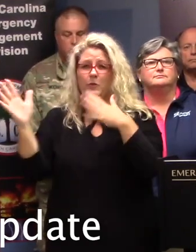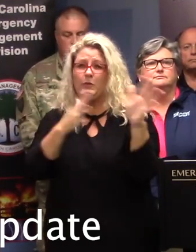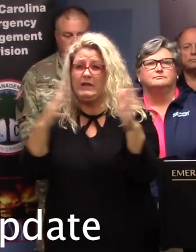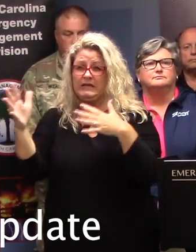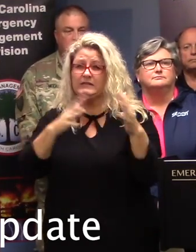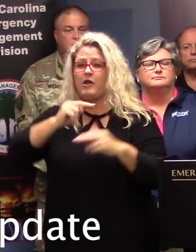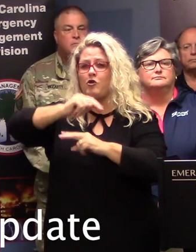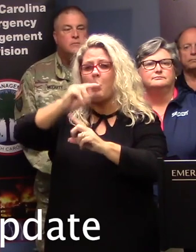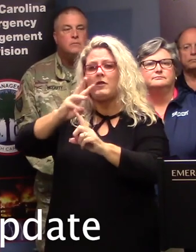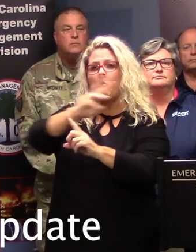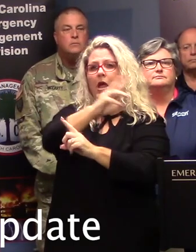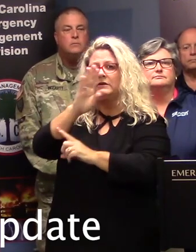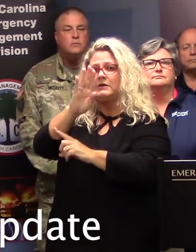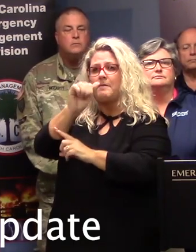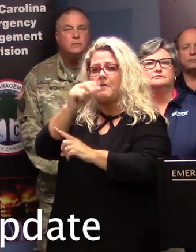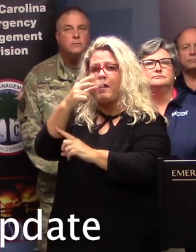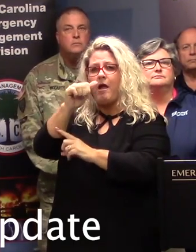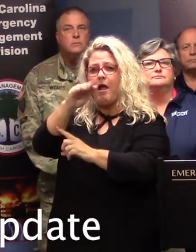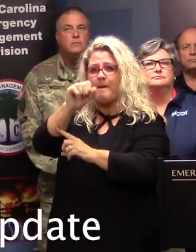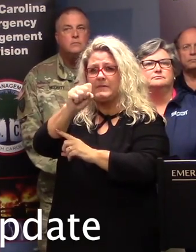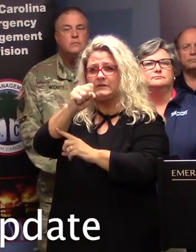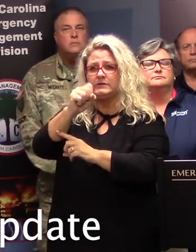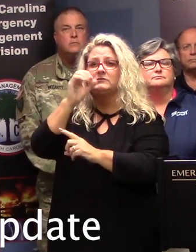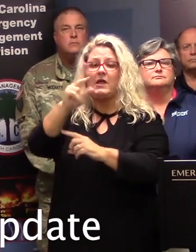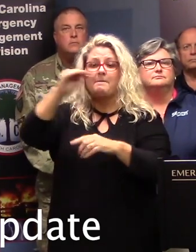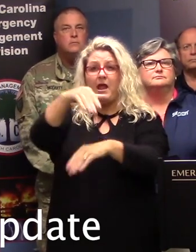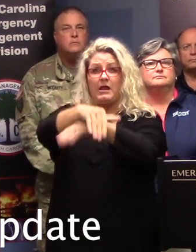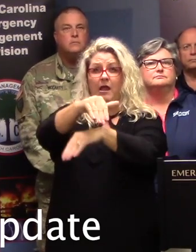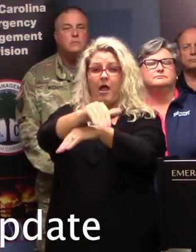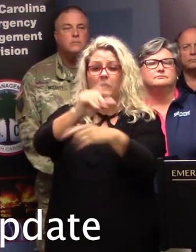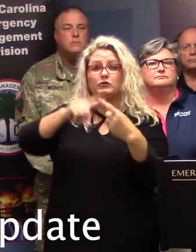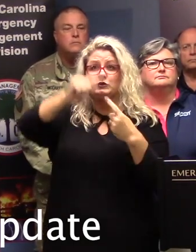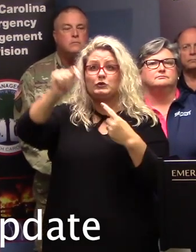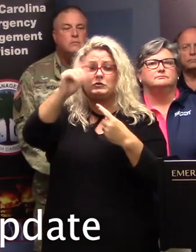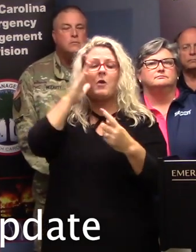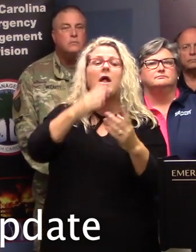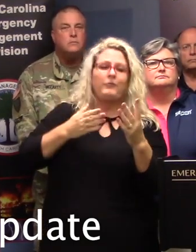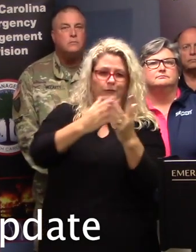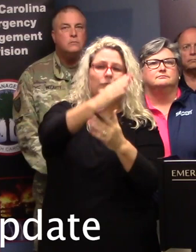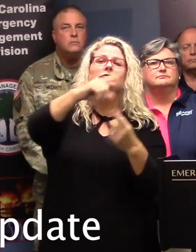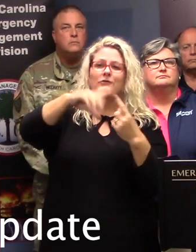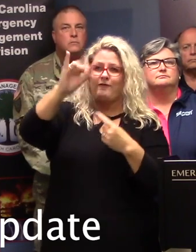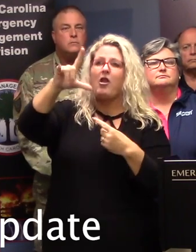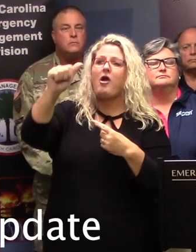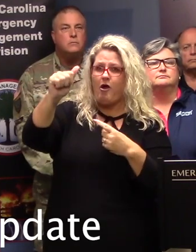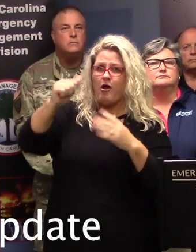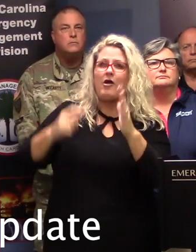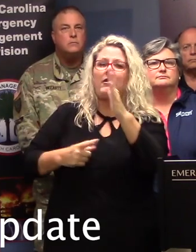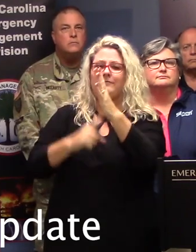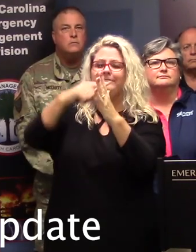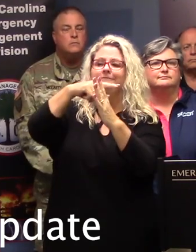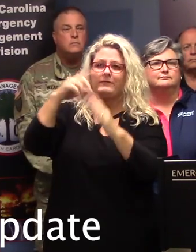northwest Bahamas. After nearing the east coast of Florida Monday night into Tuesday, Dorian will lift northward with the latest Hurricane